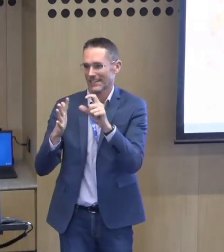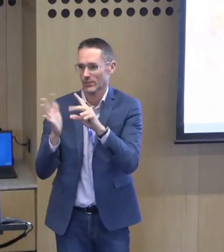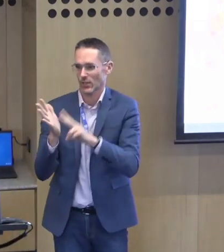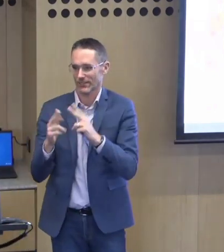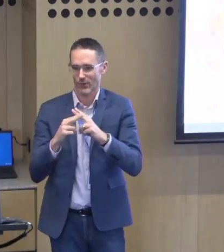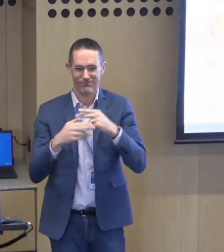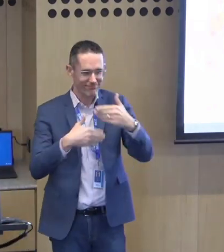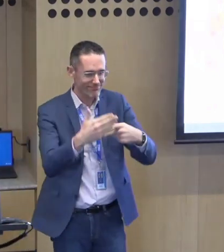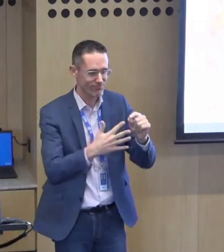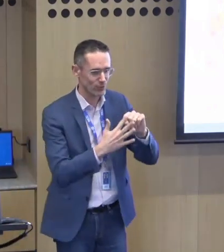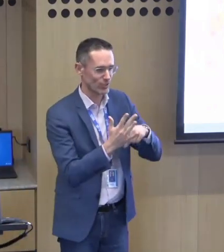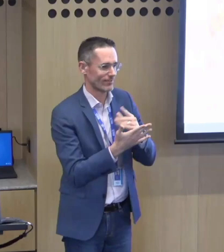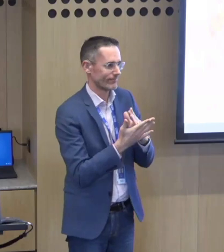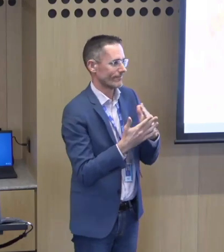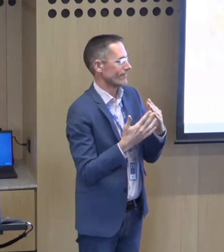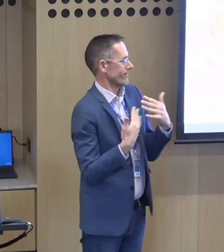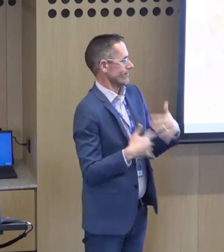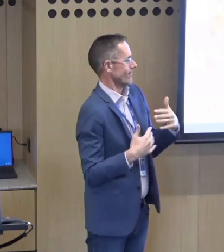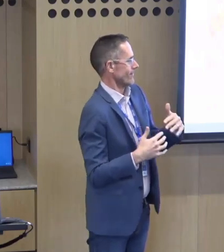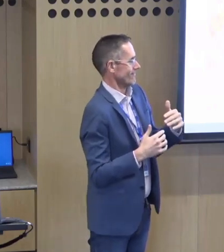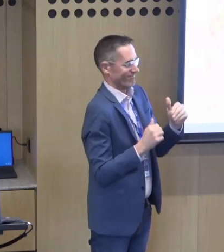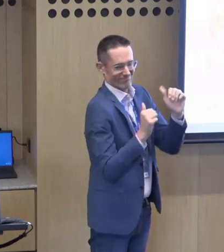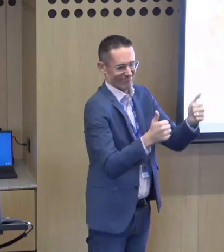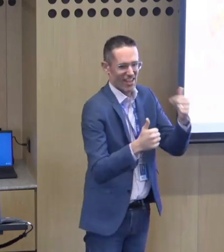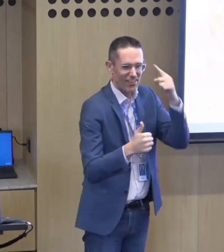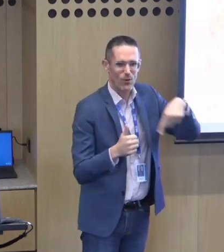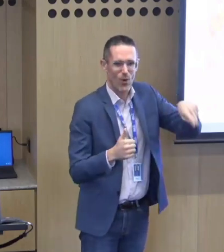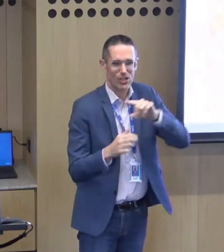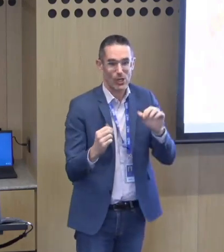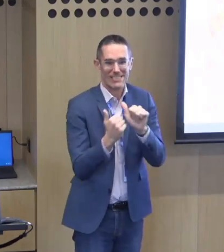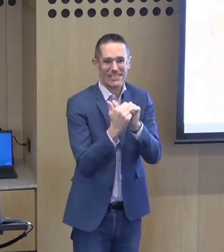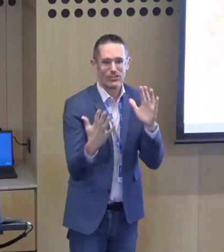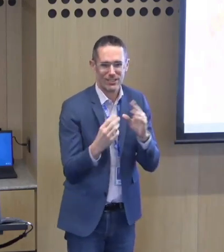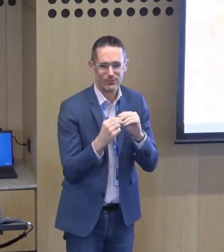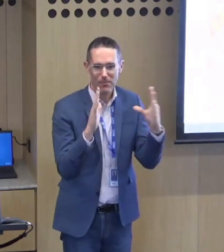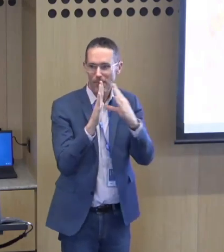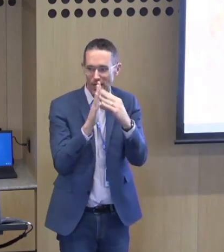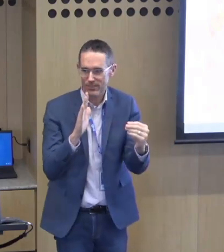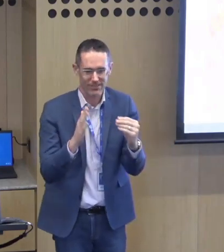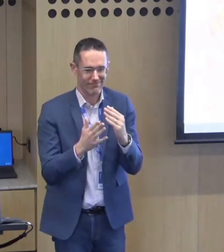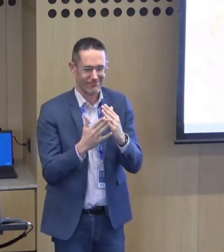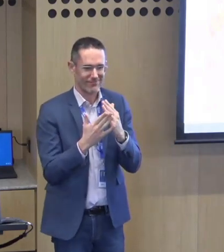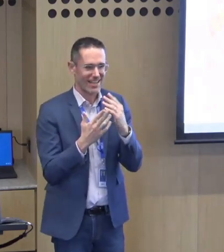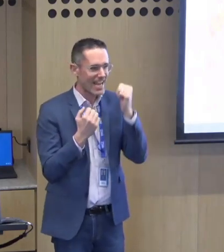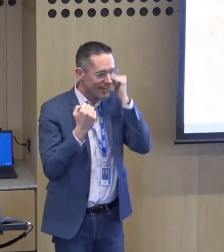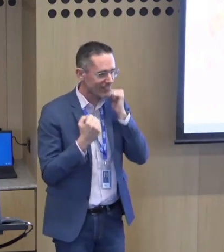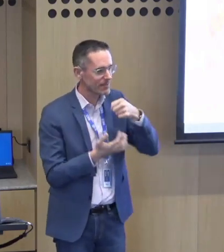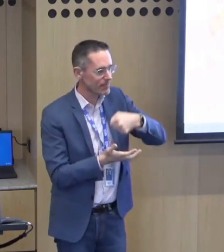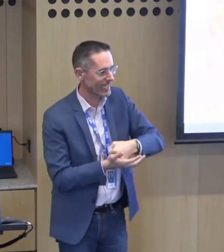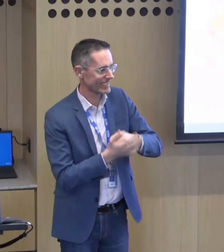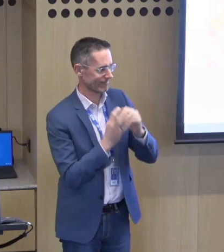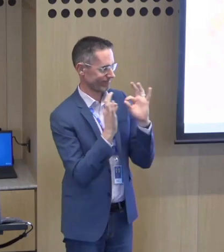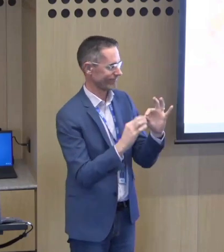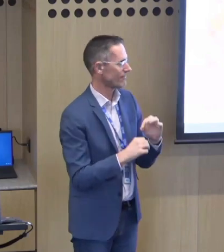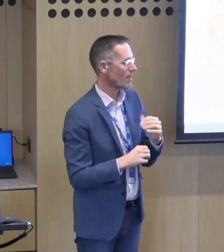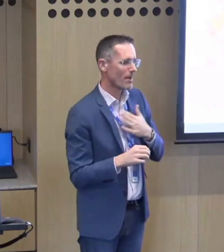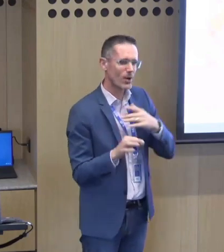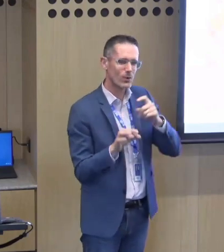congratulations by the way to deaf victoria it's a project that is it's incredible i think that we can't disagree with the evidence-based information